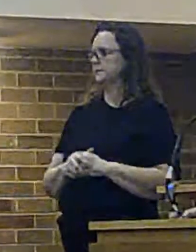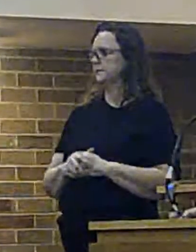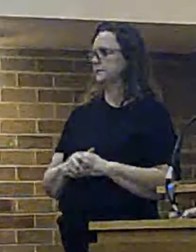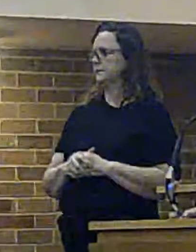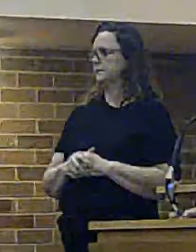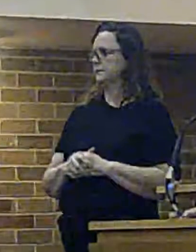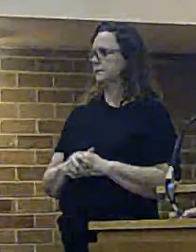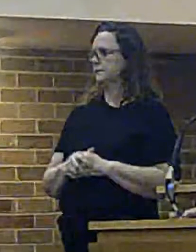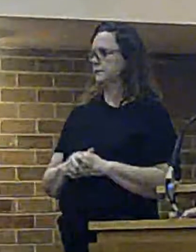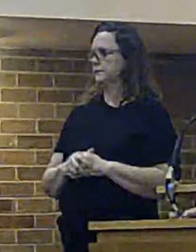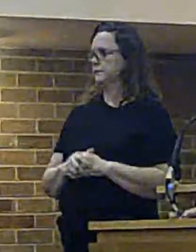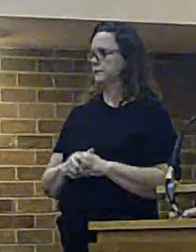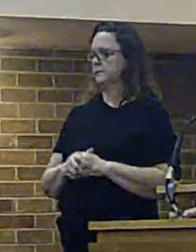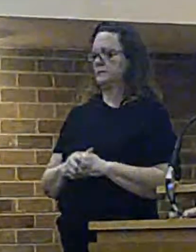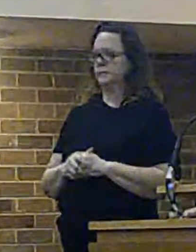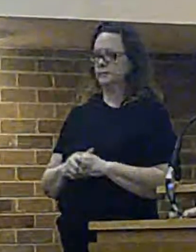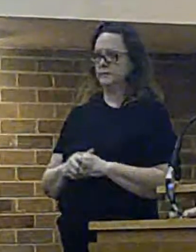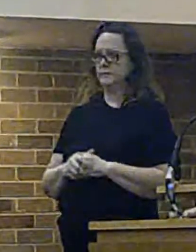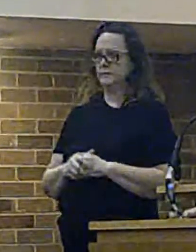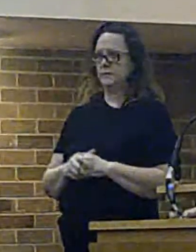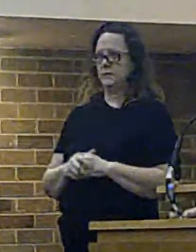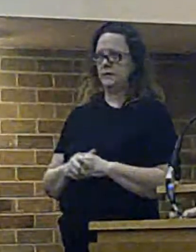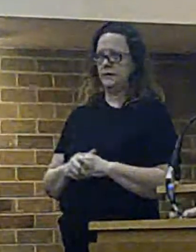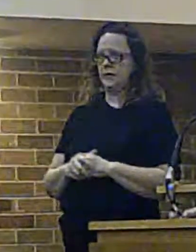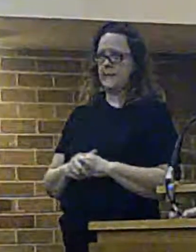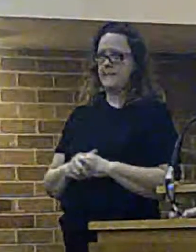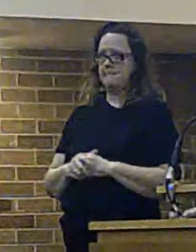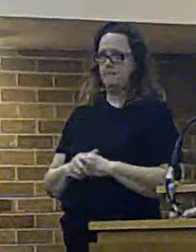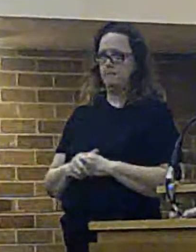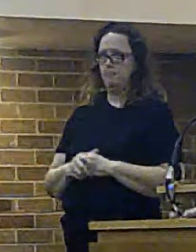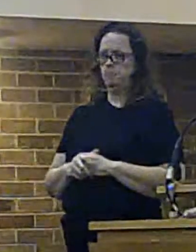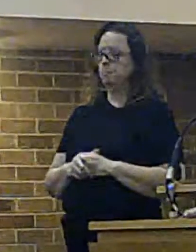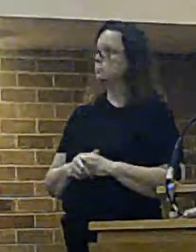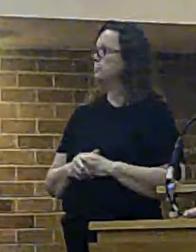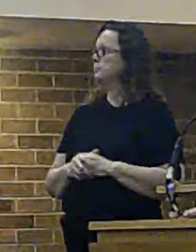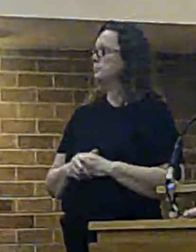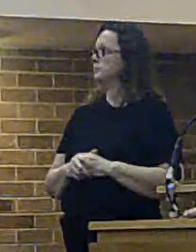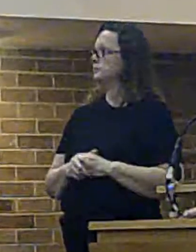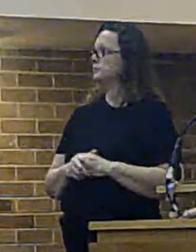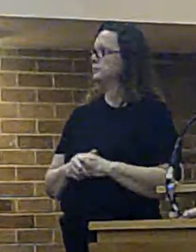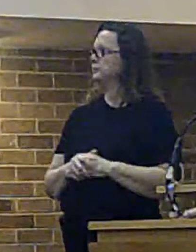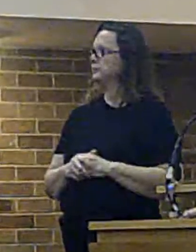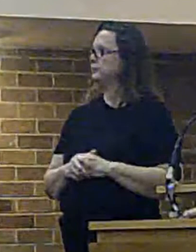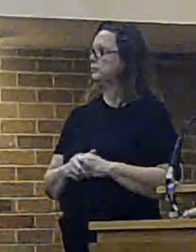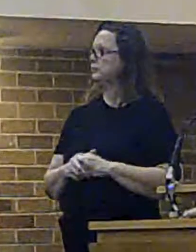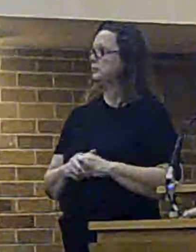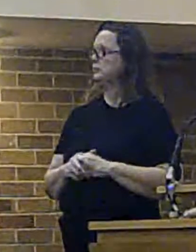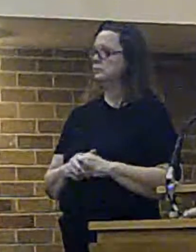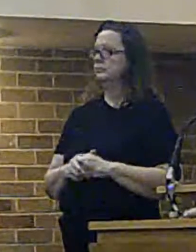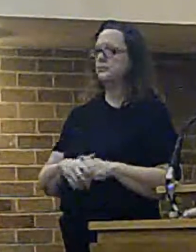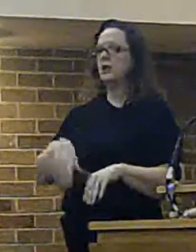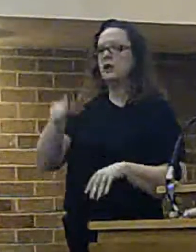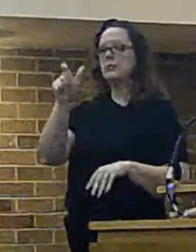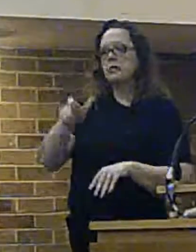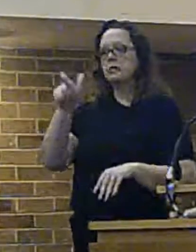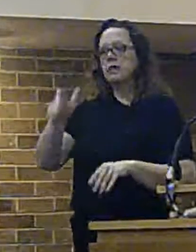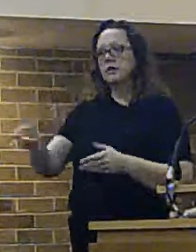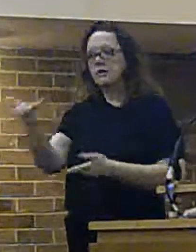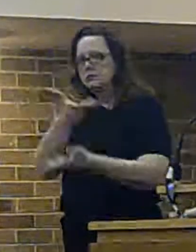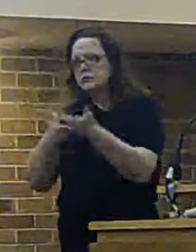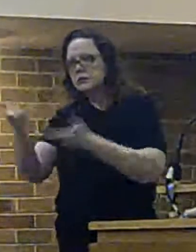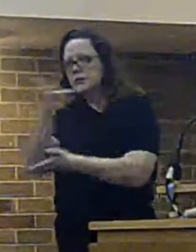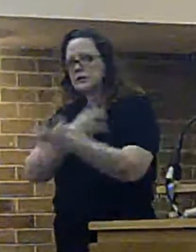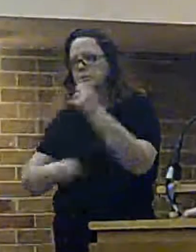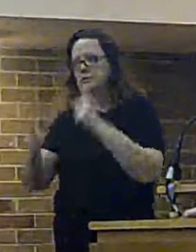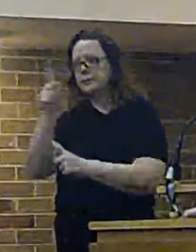Just in terms of the public consultation meeting,